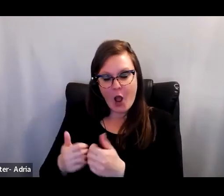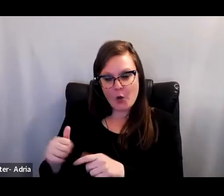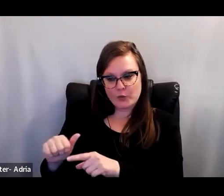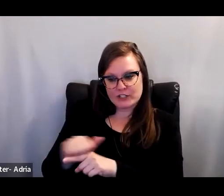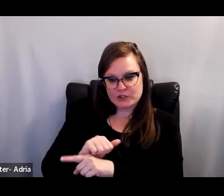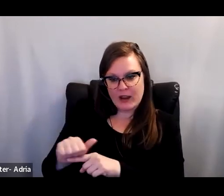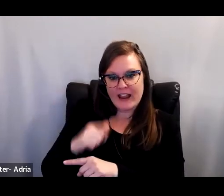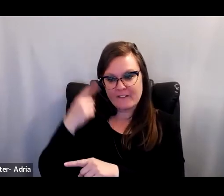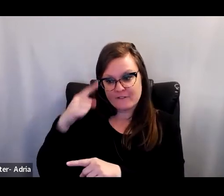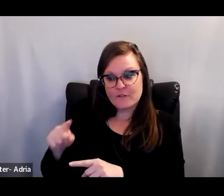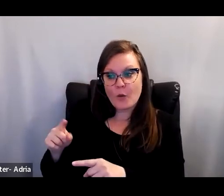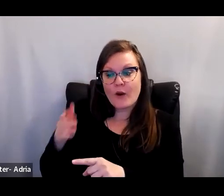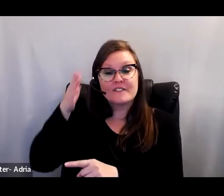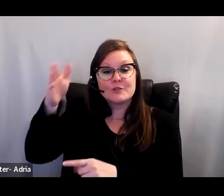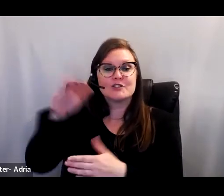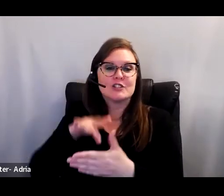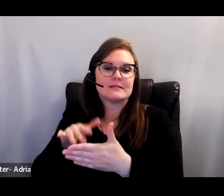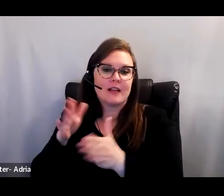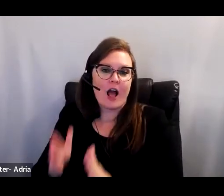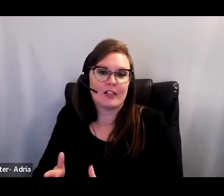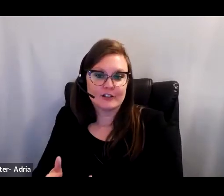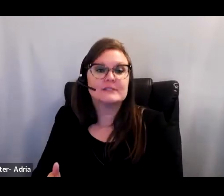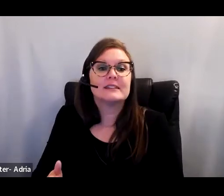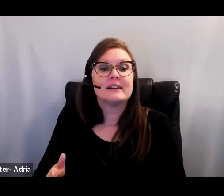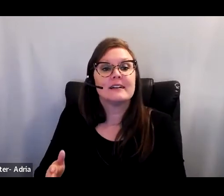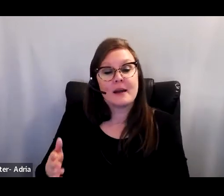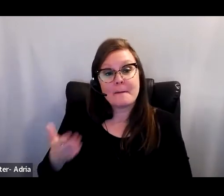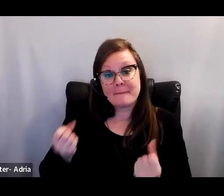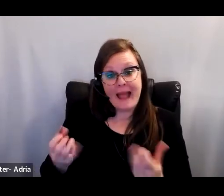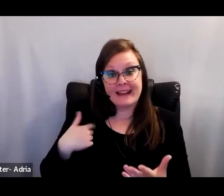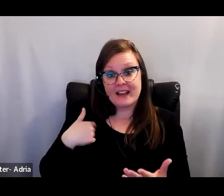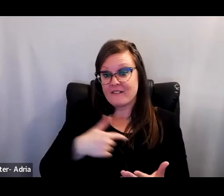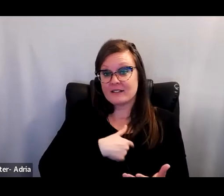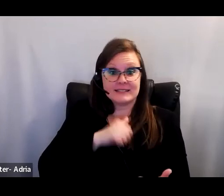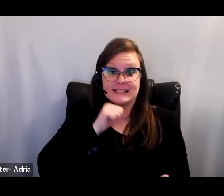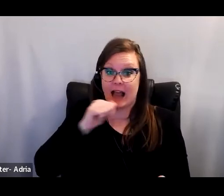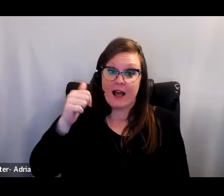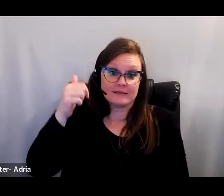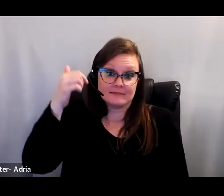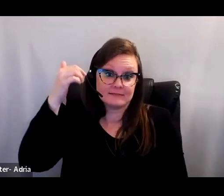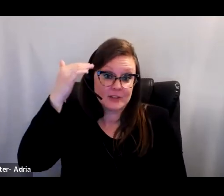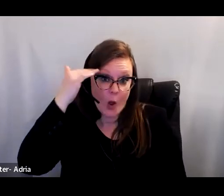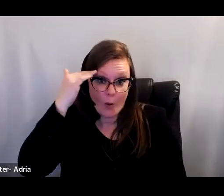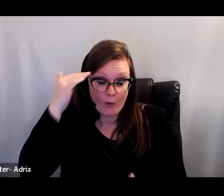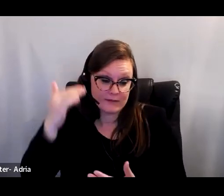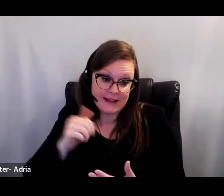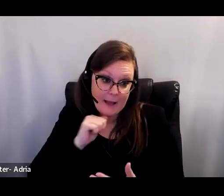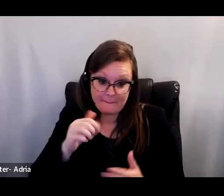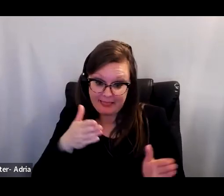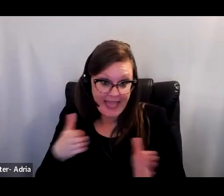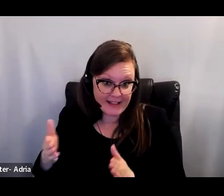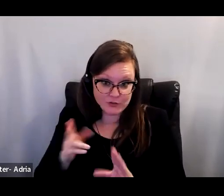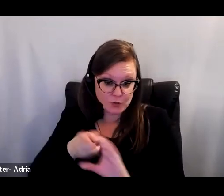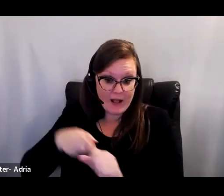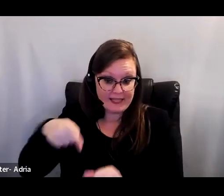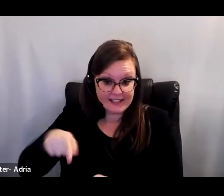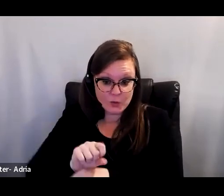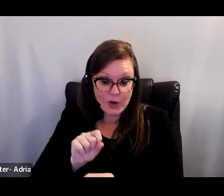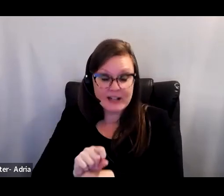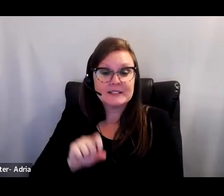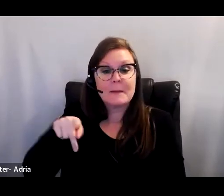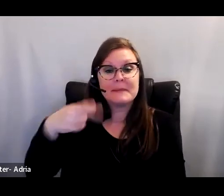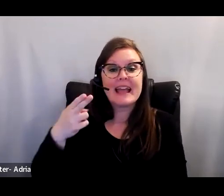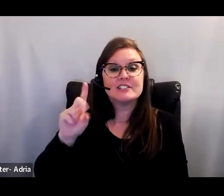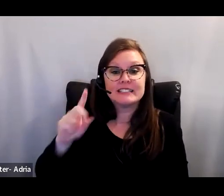Many of us were not prepared to do this kind of work and made the shift after our careers were established. PhD programs in education have historically